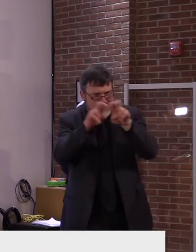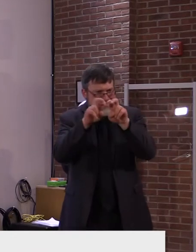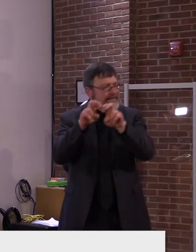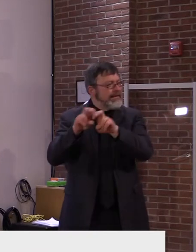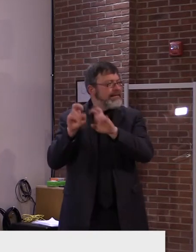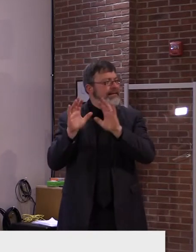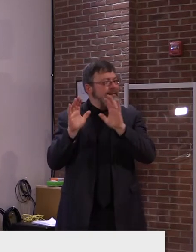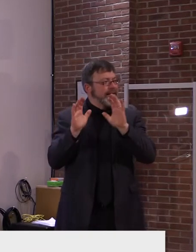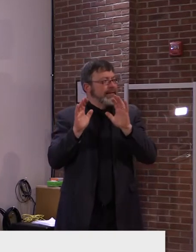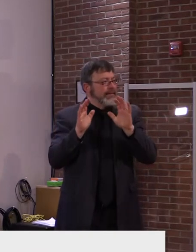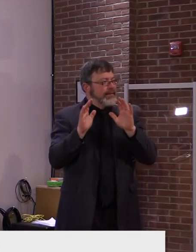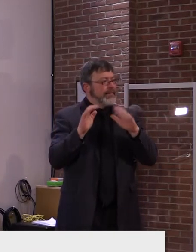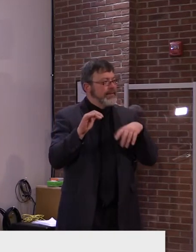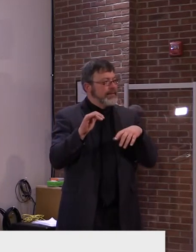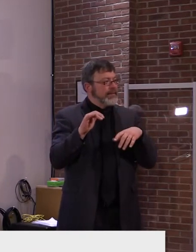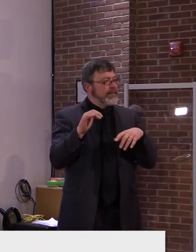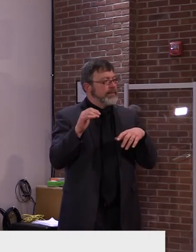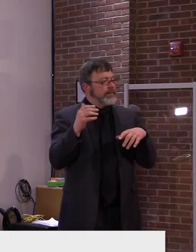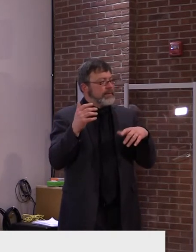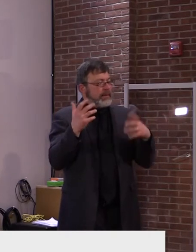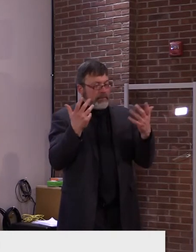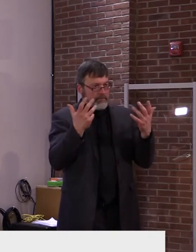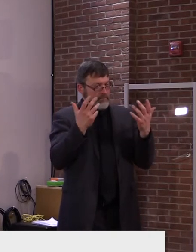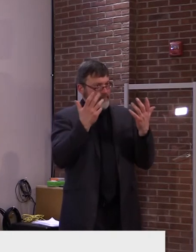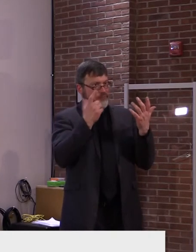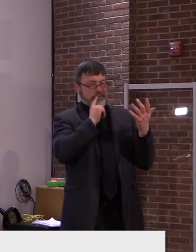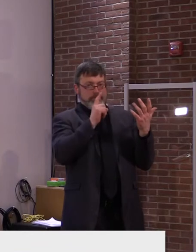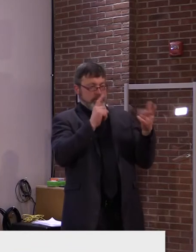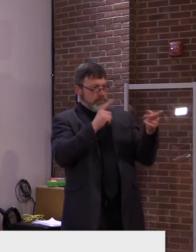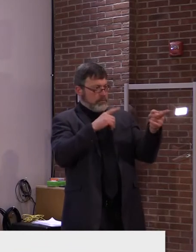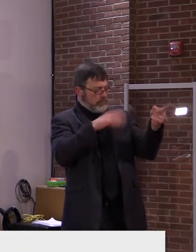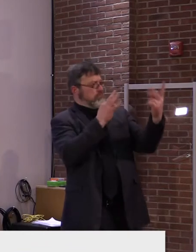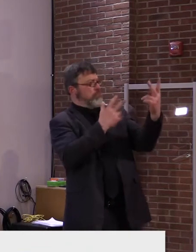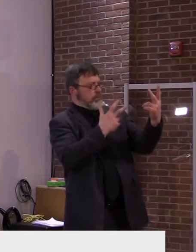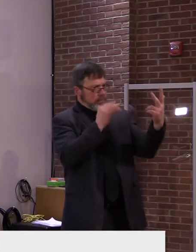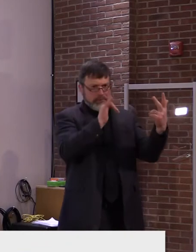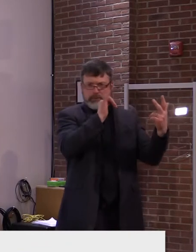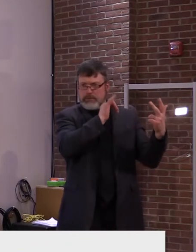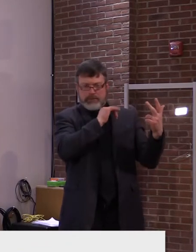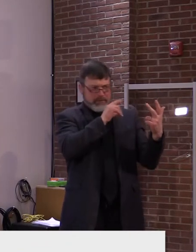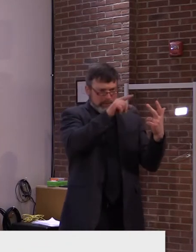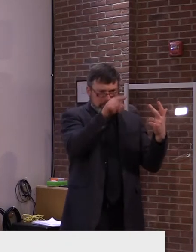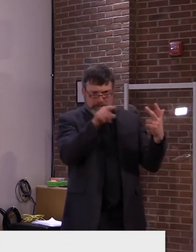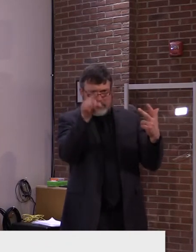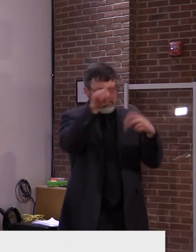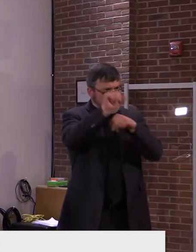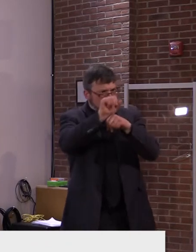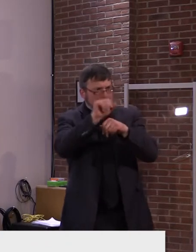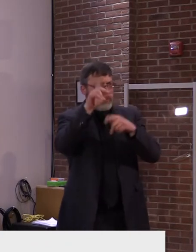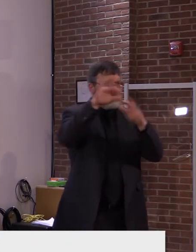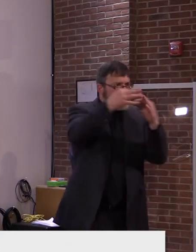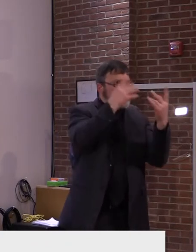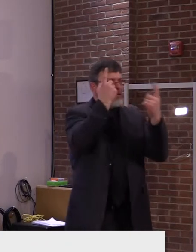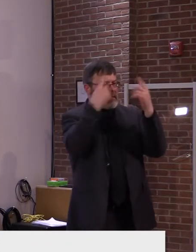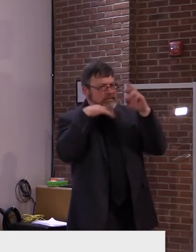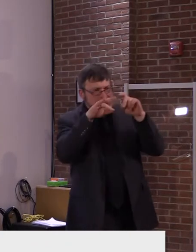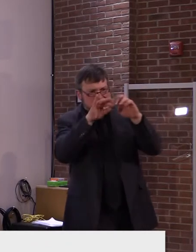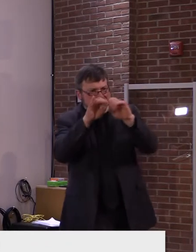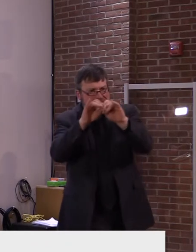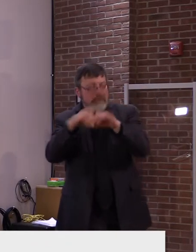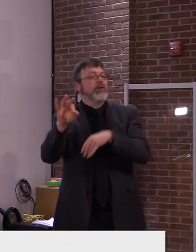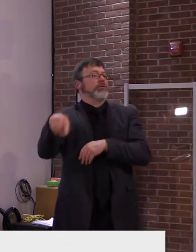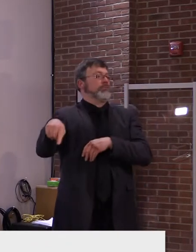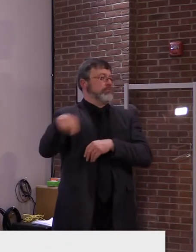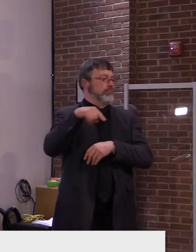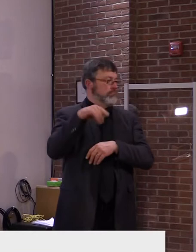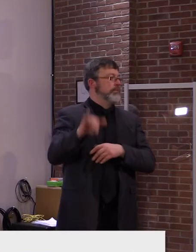just an unfortunate bystander. The major theme I want to convey is that the virus is in our communities, and that is